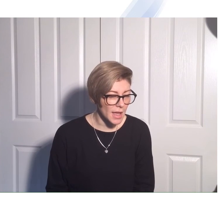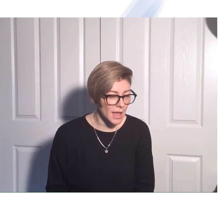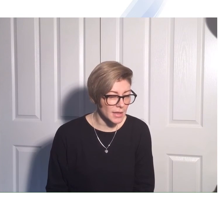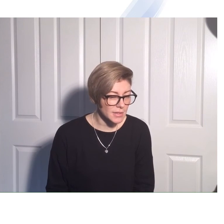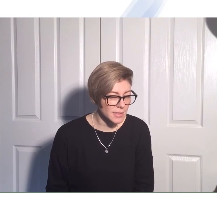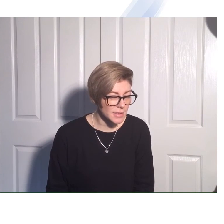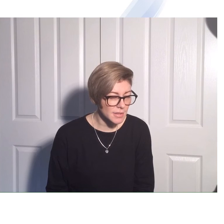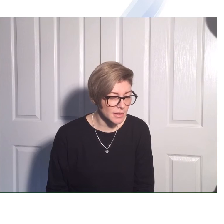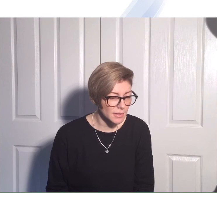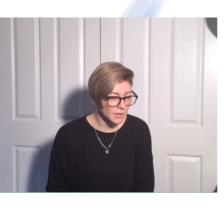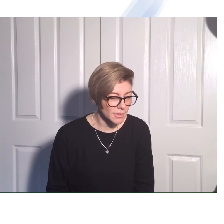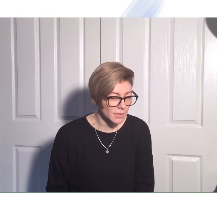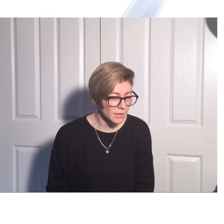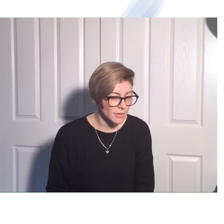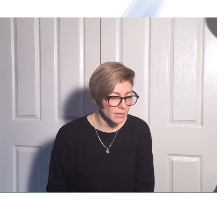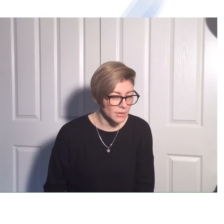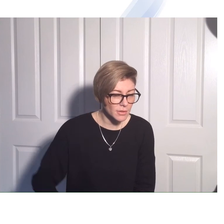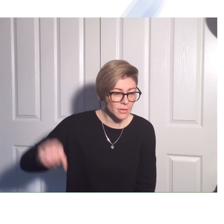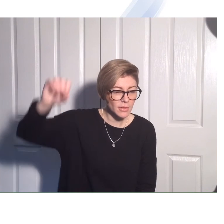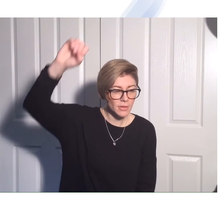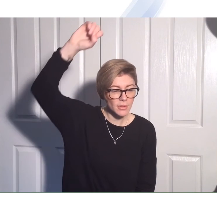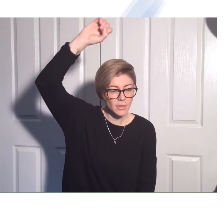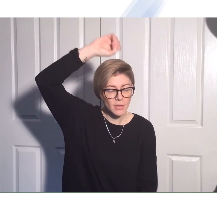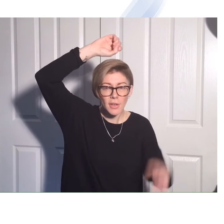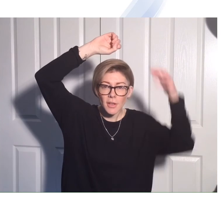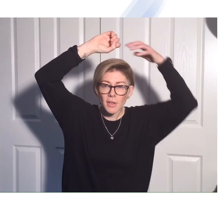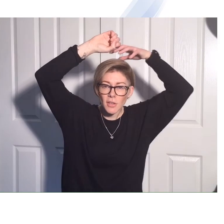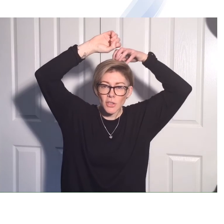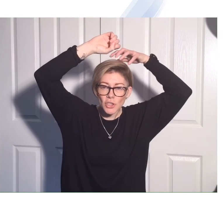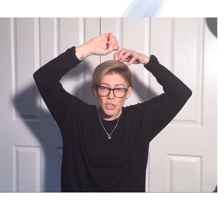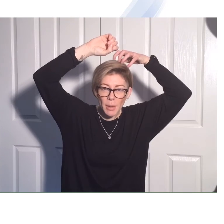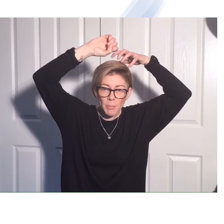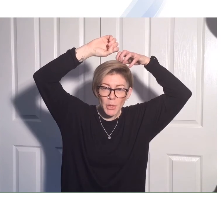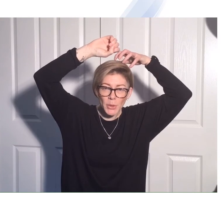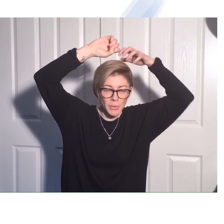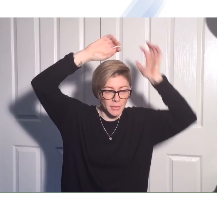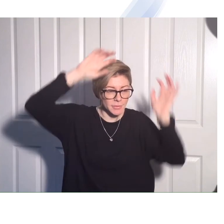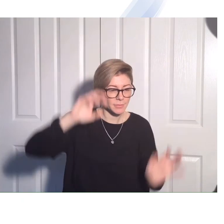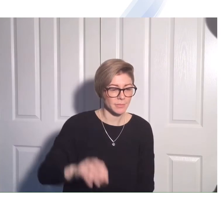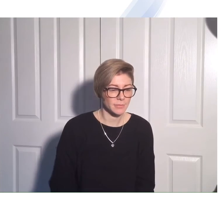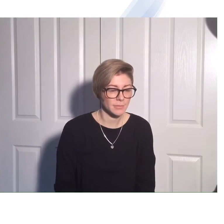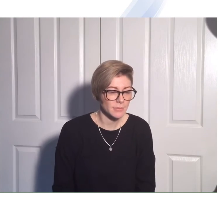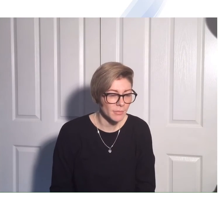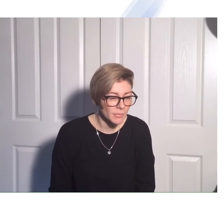There's shampoo.